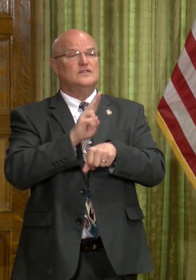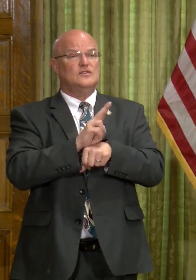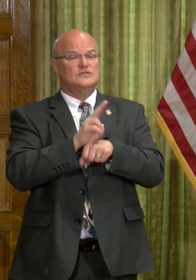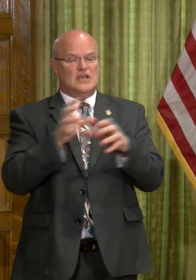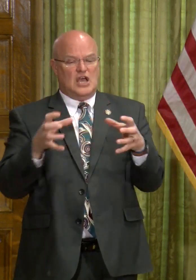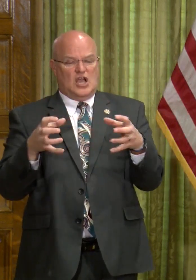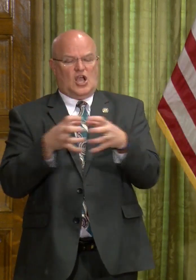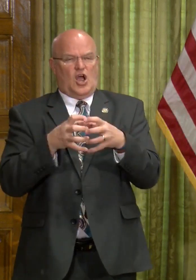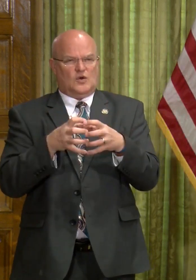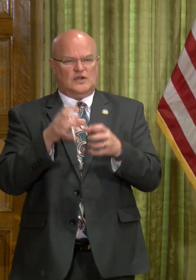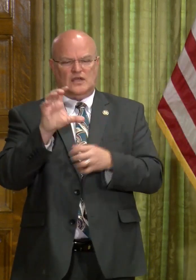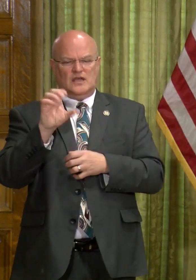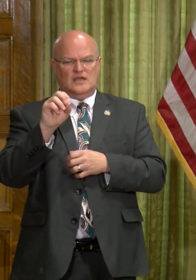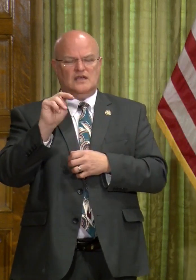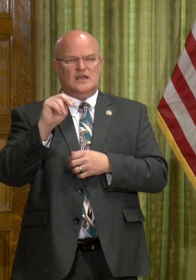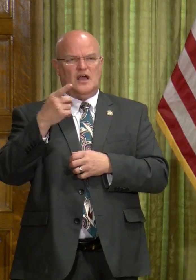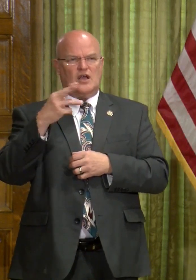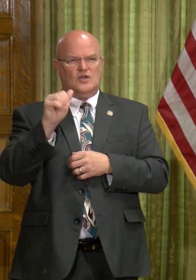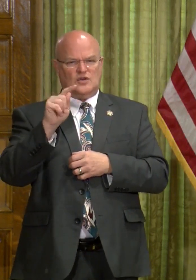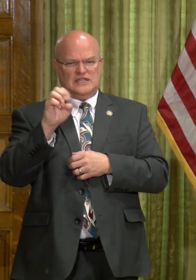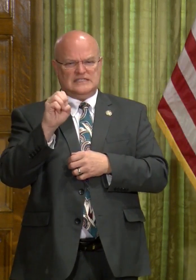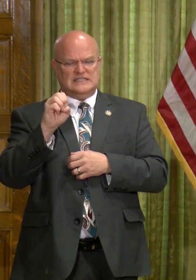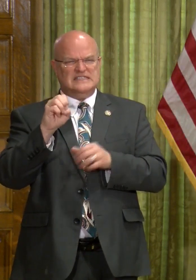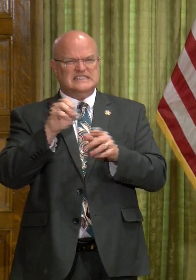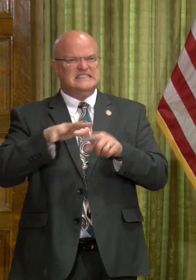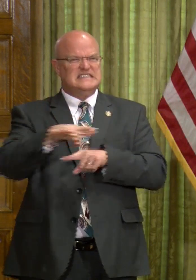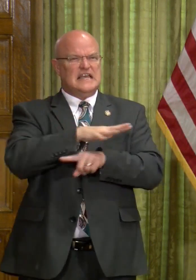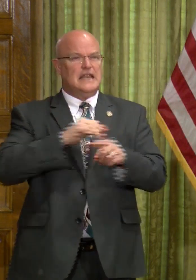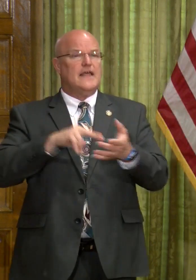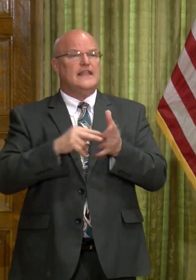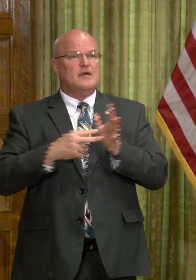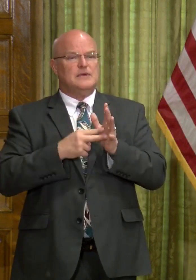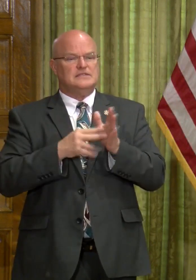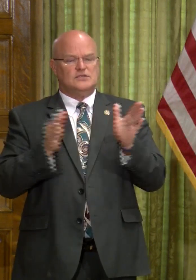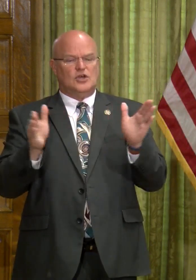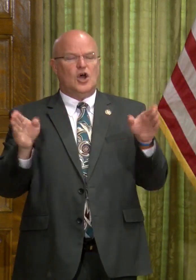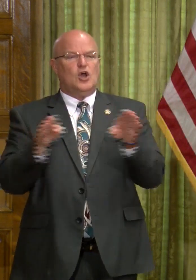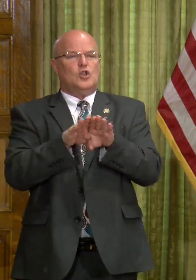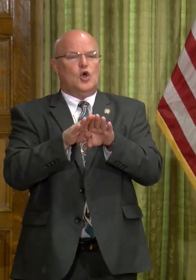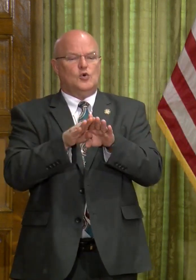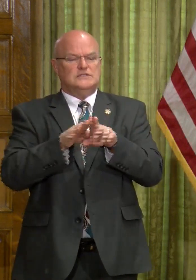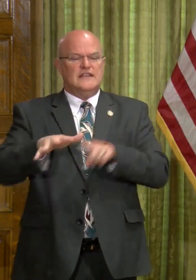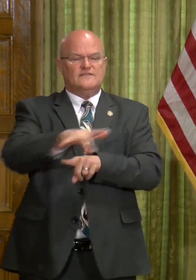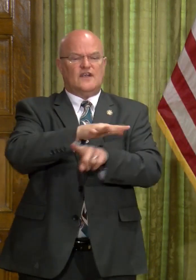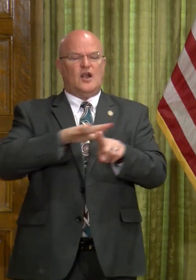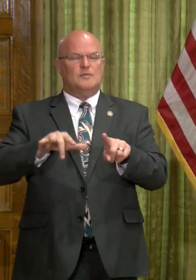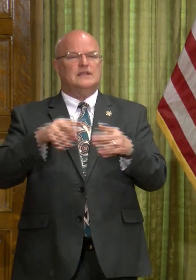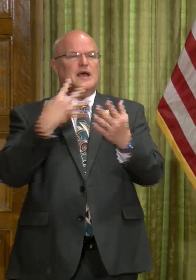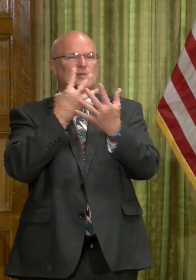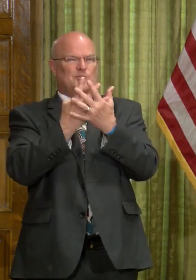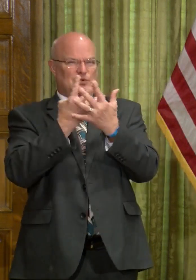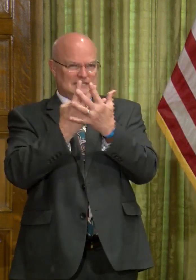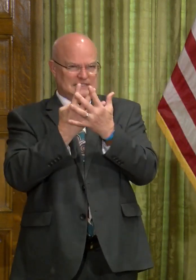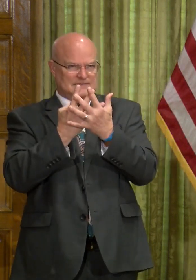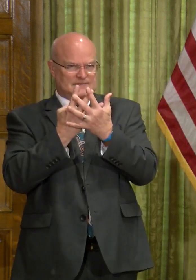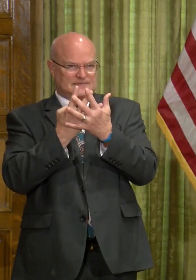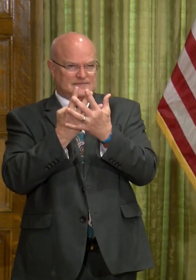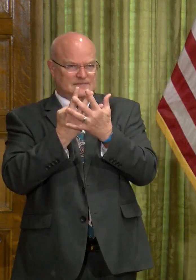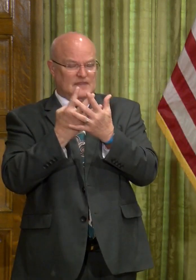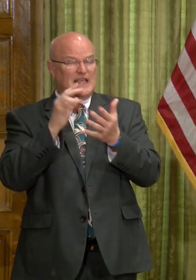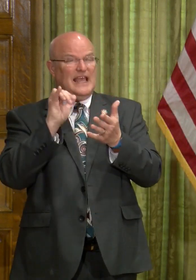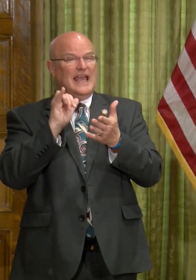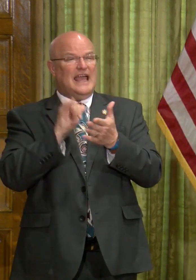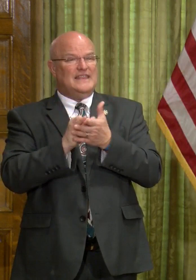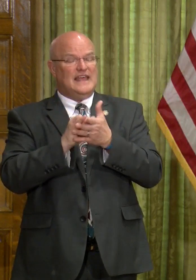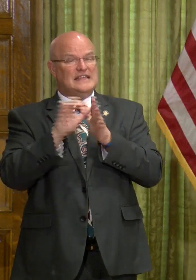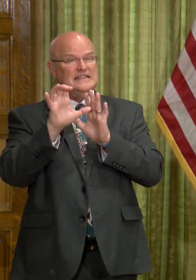congregate settings. Well, a congregate setting is a closed environment, which is a prison setting, uh, and